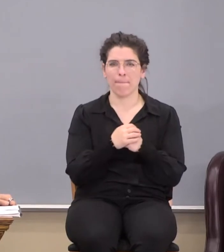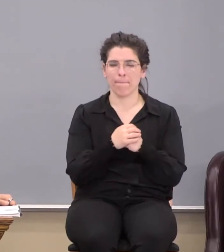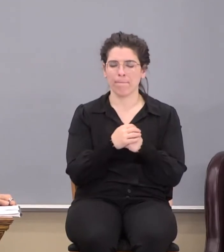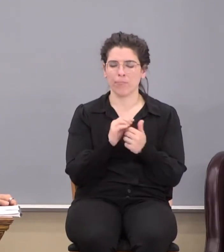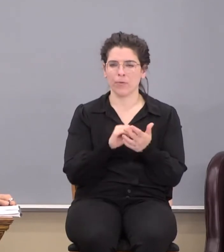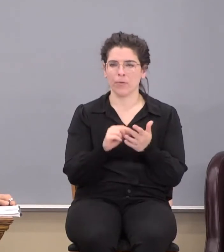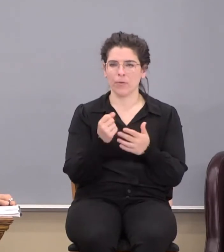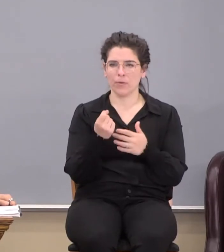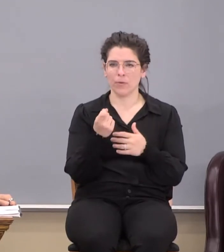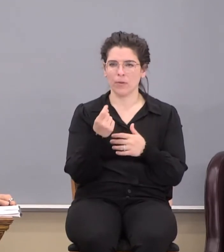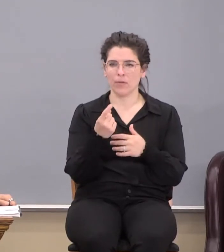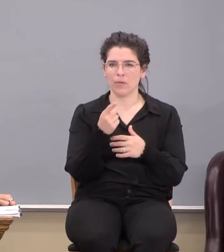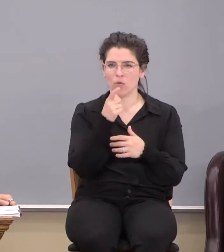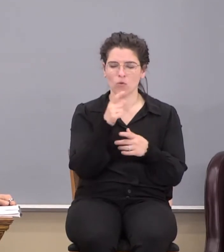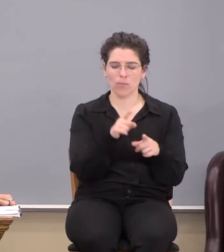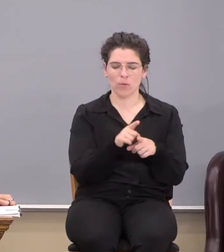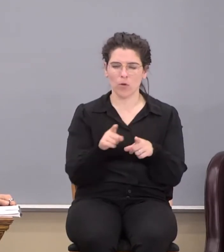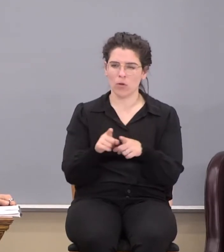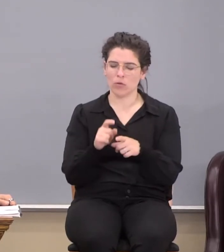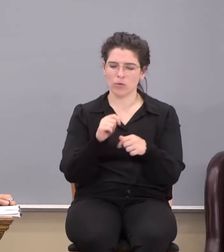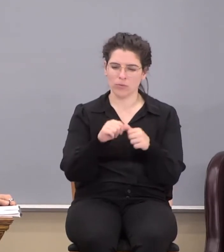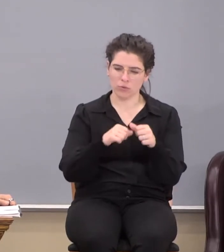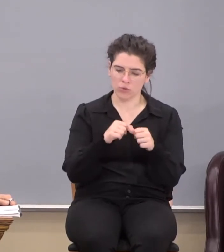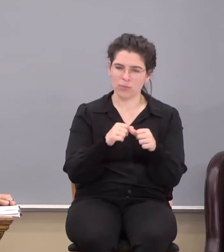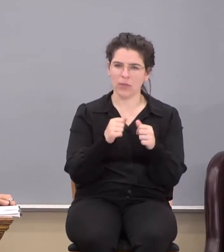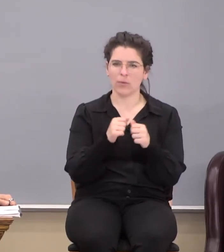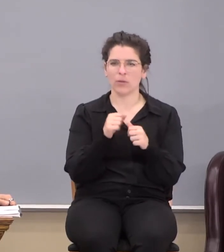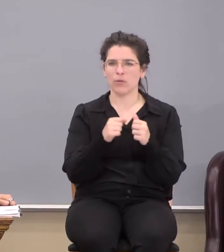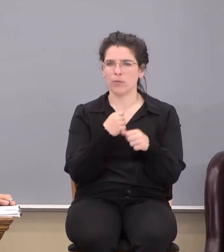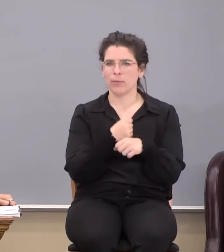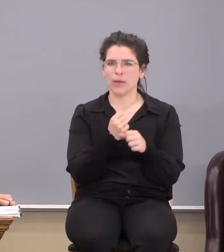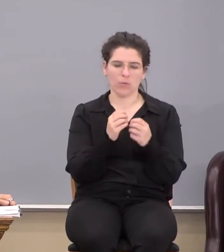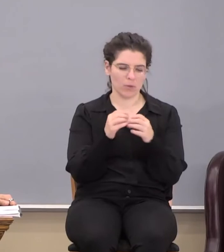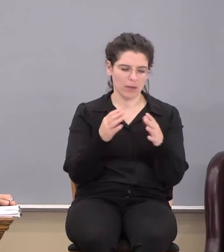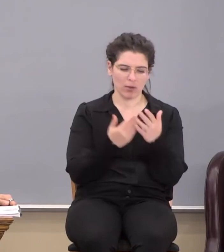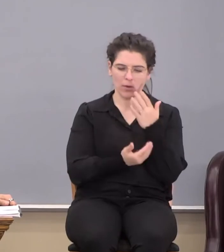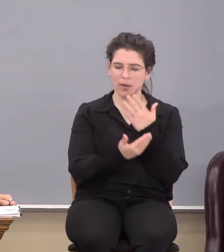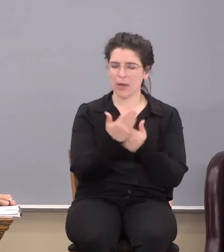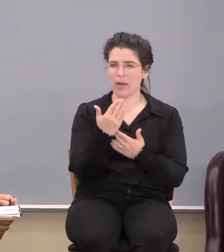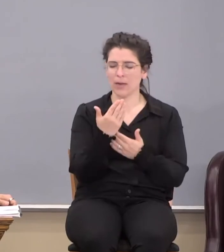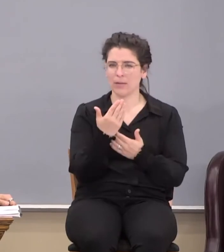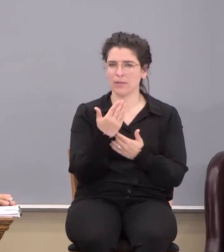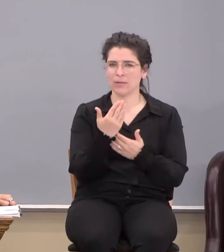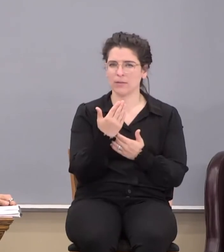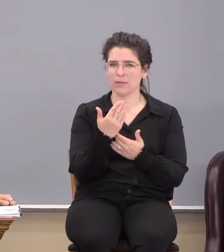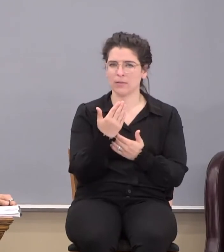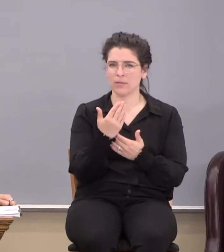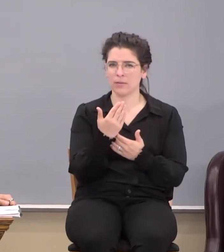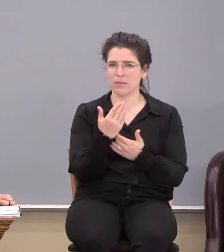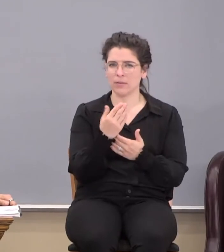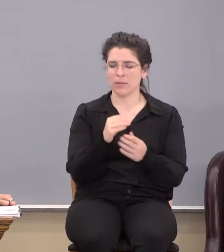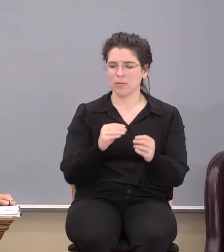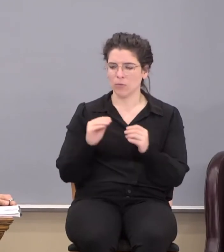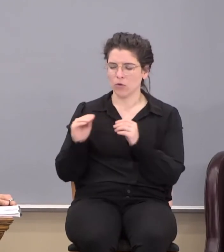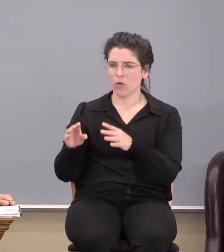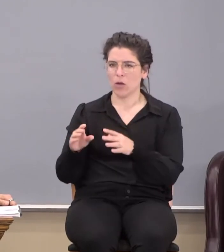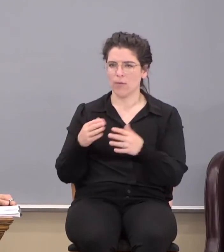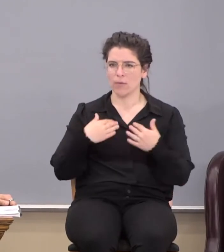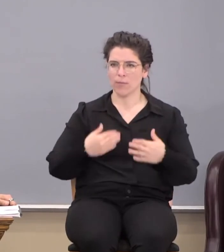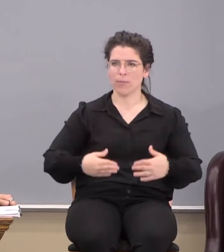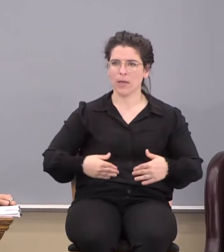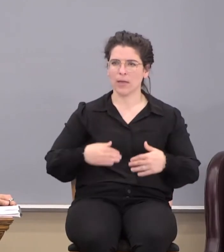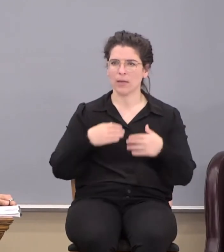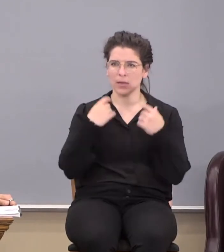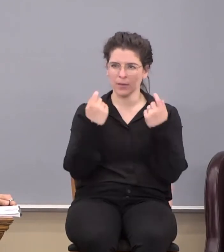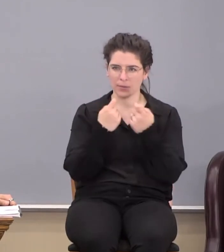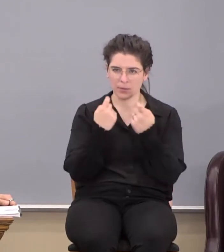Verse 11, in whom also you're circumcised with the circumcision made without hands, putting off the body of the sins of the flesh by